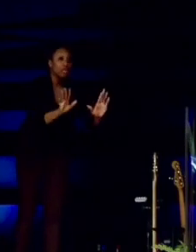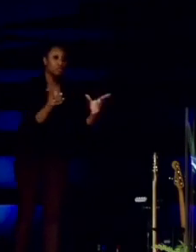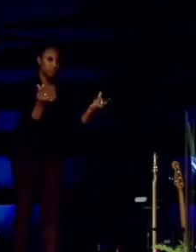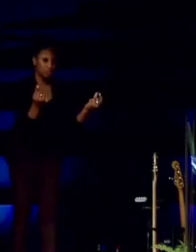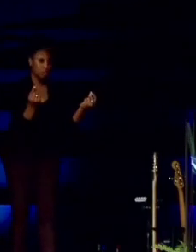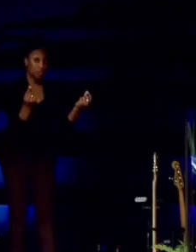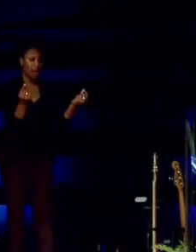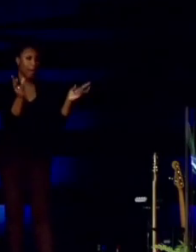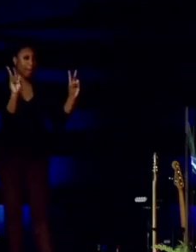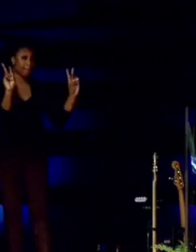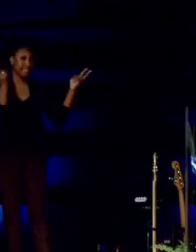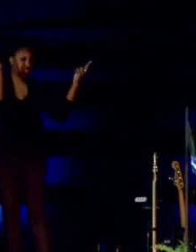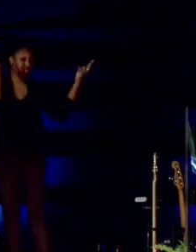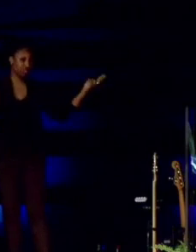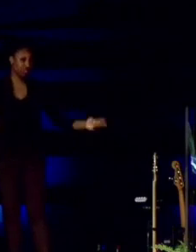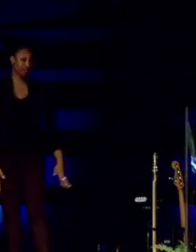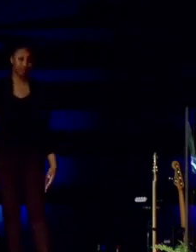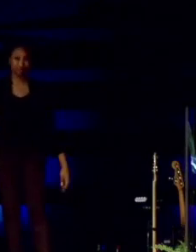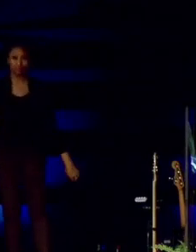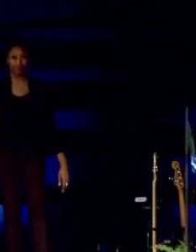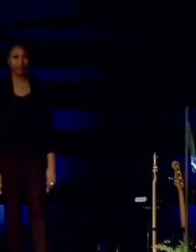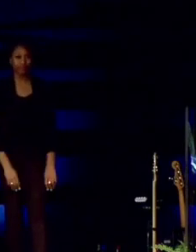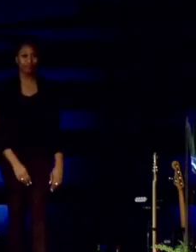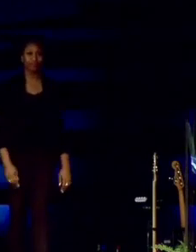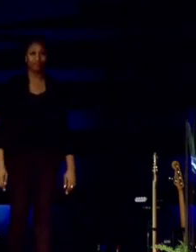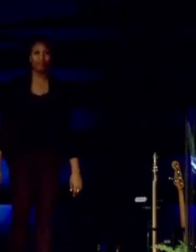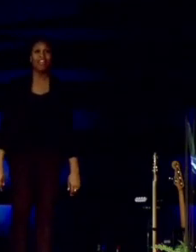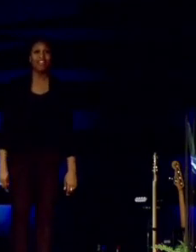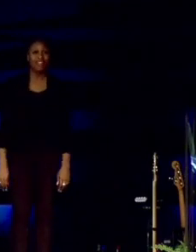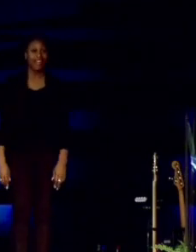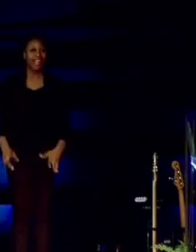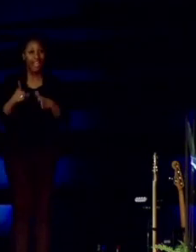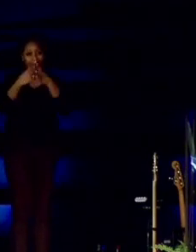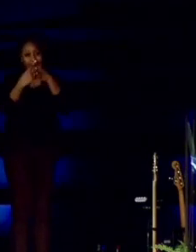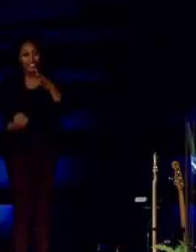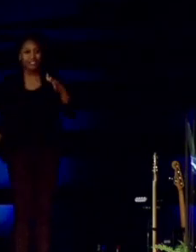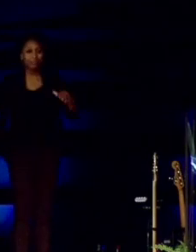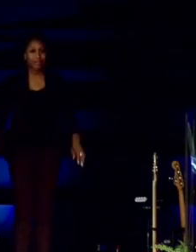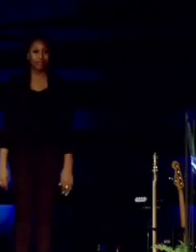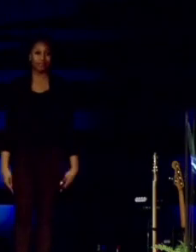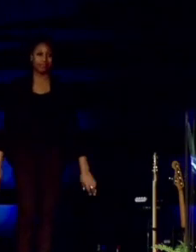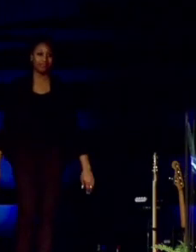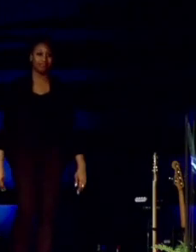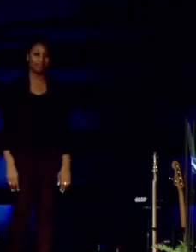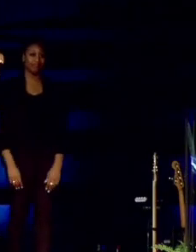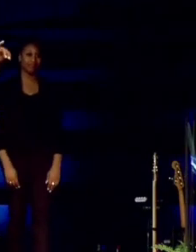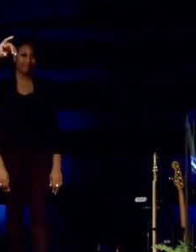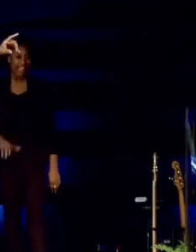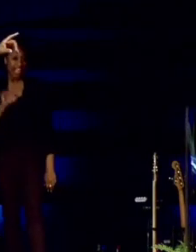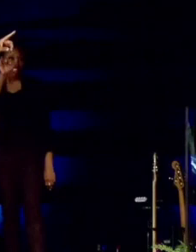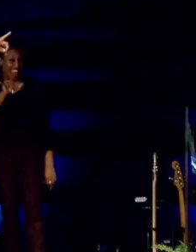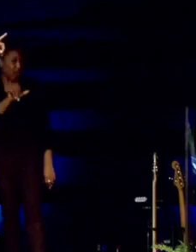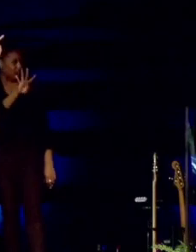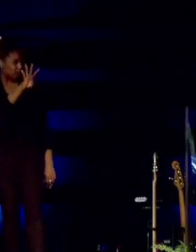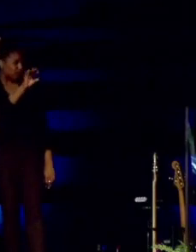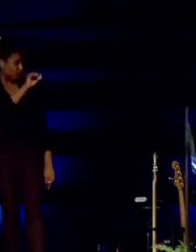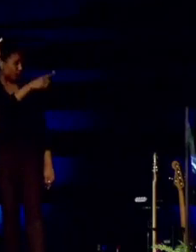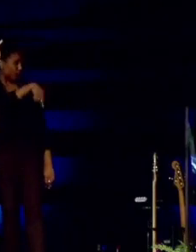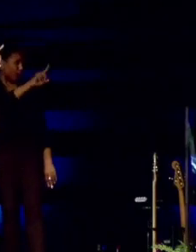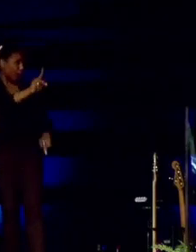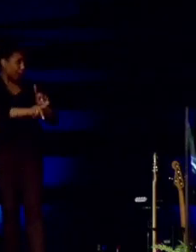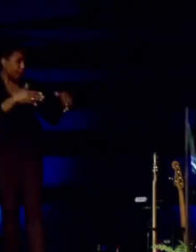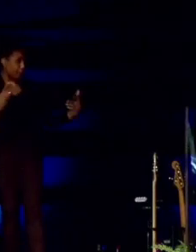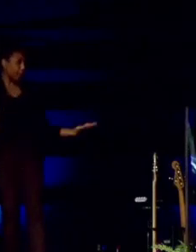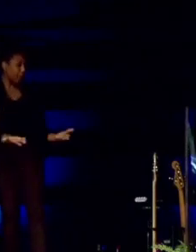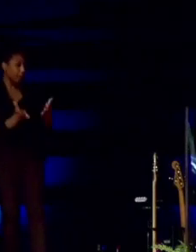to tell them, peace, be with you, and then disappear. That was for about 40 of y'all in the room right